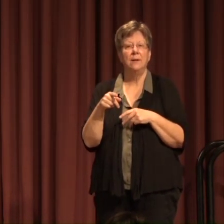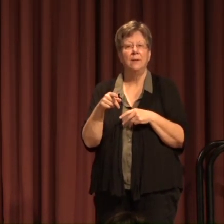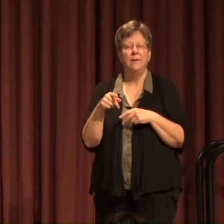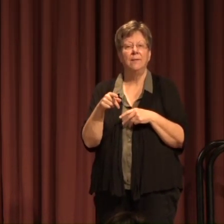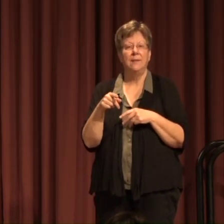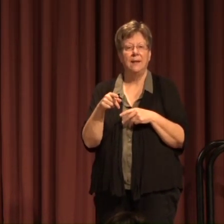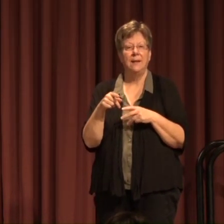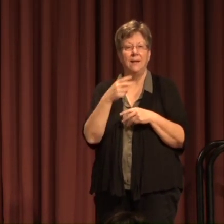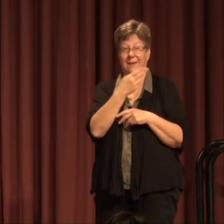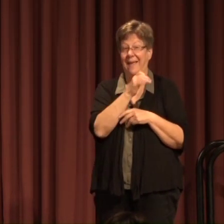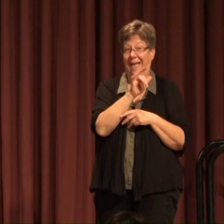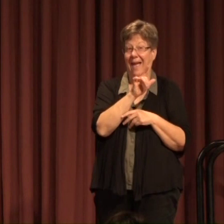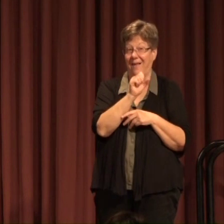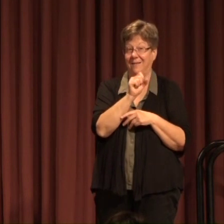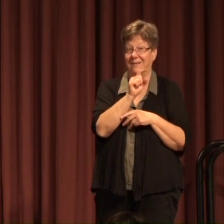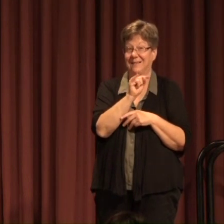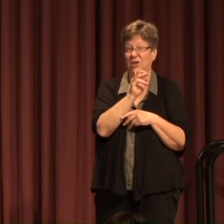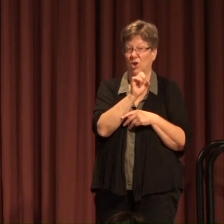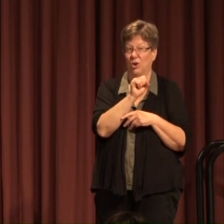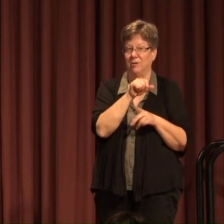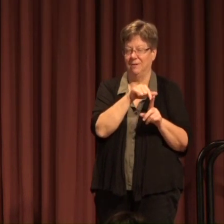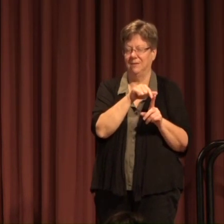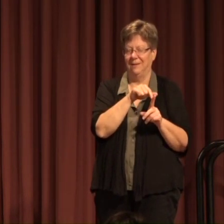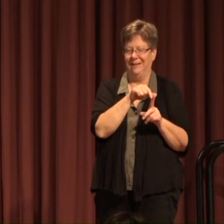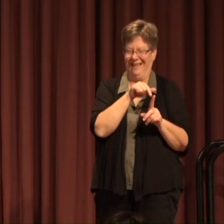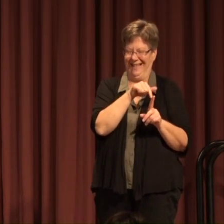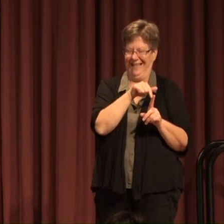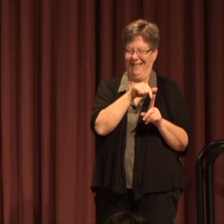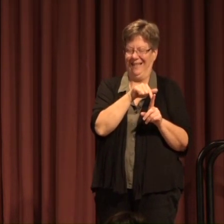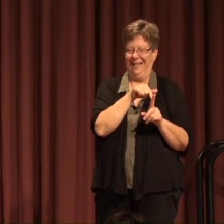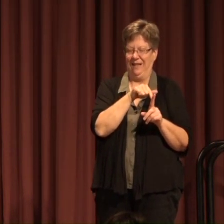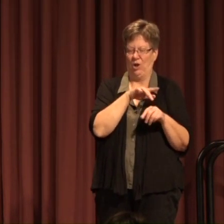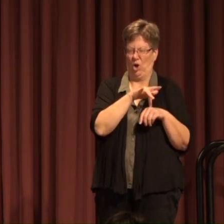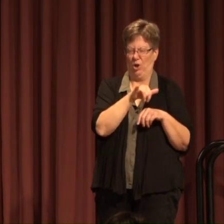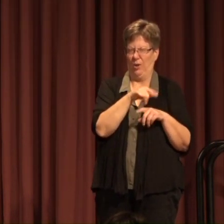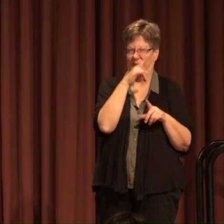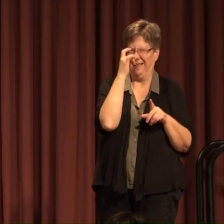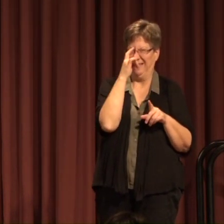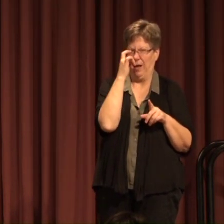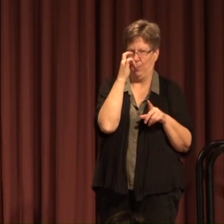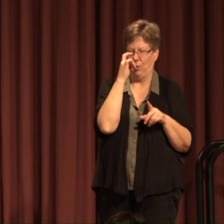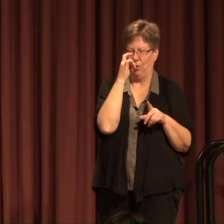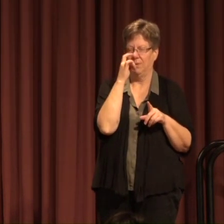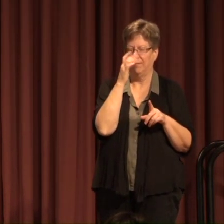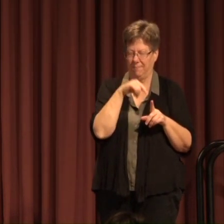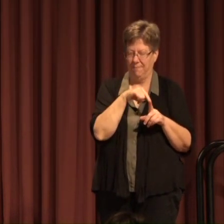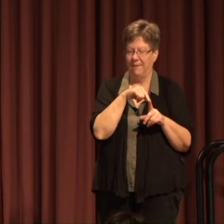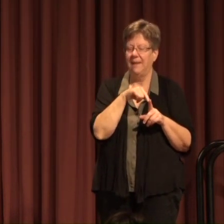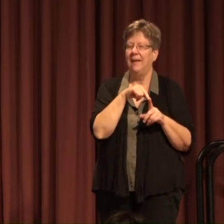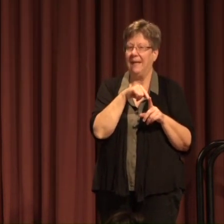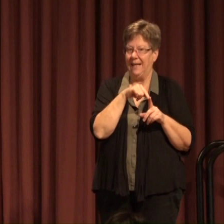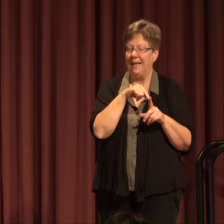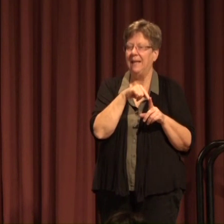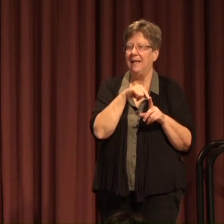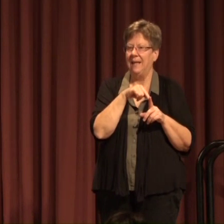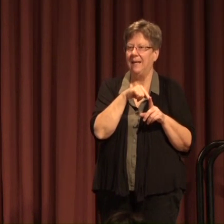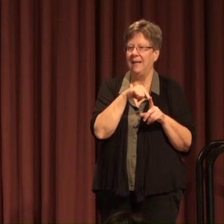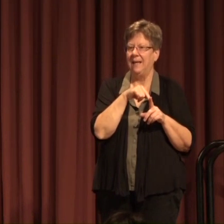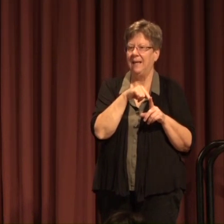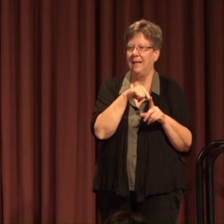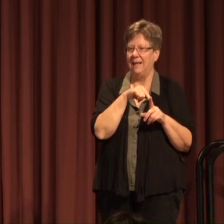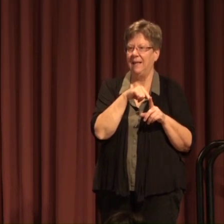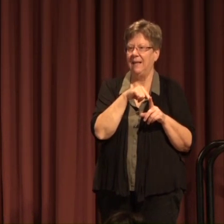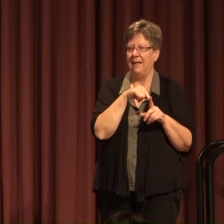Aforementioned Hal Stearns Who earlier this summer Speaking of a call to action He was He's on the